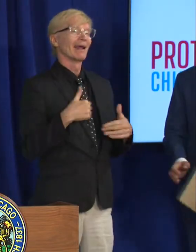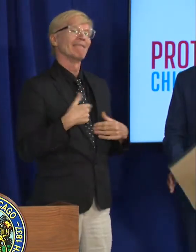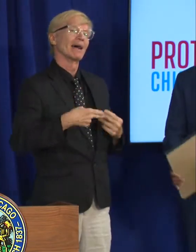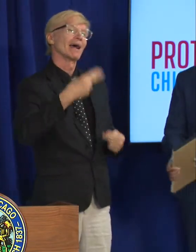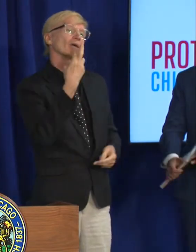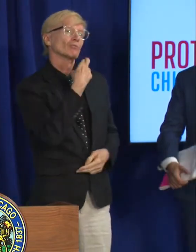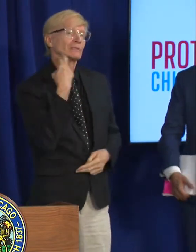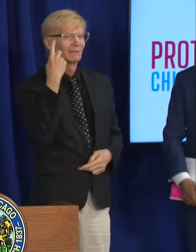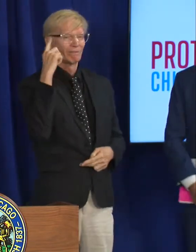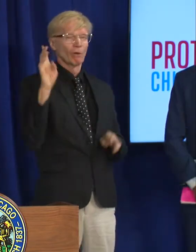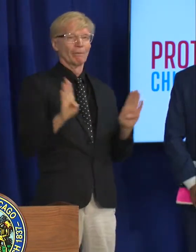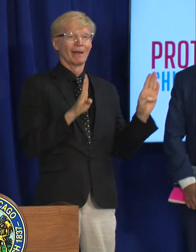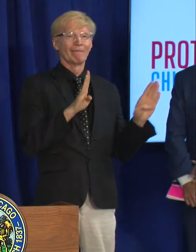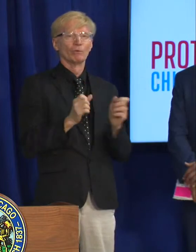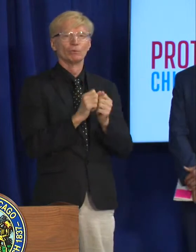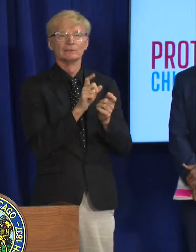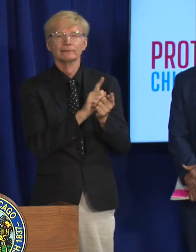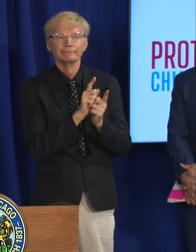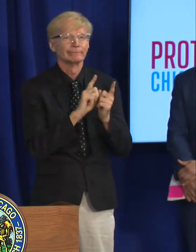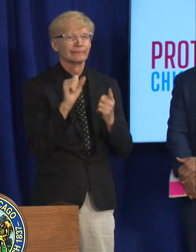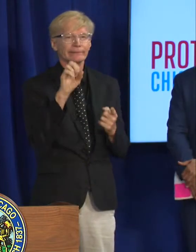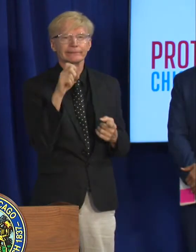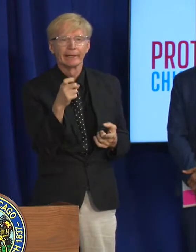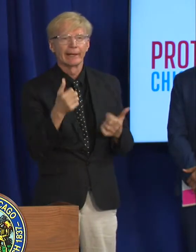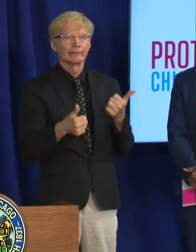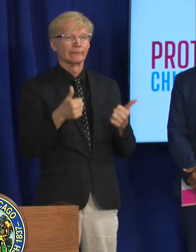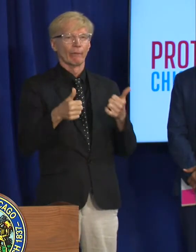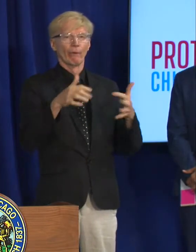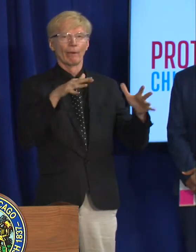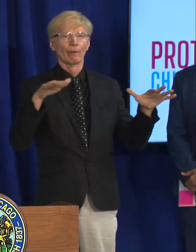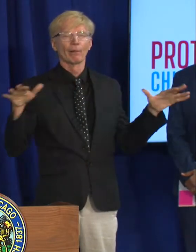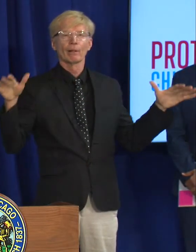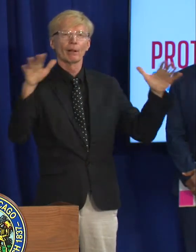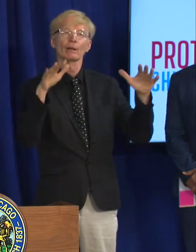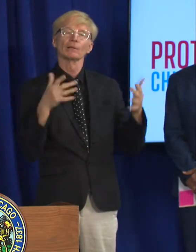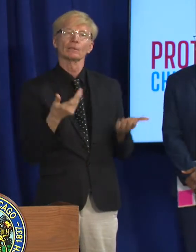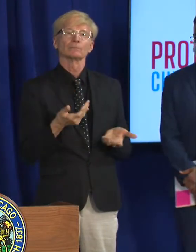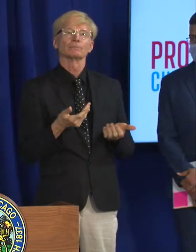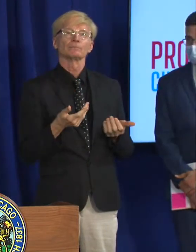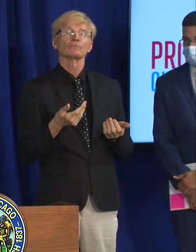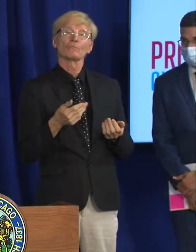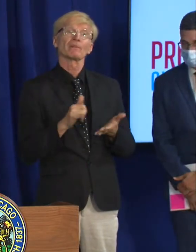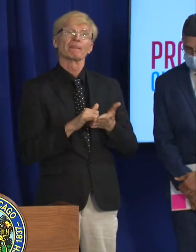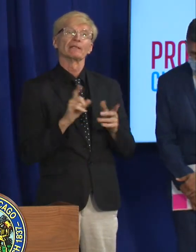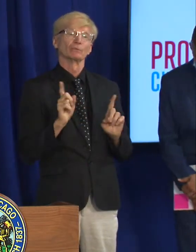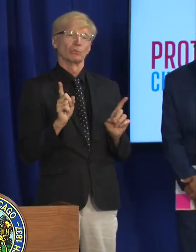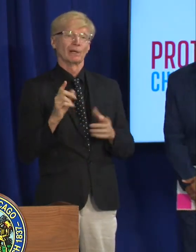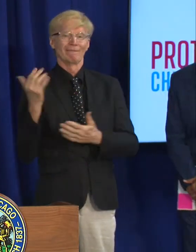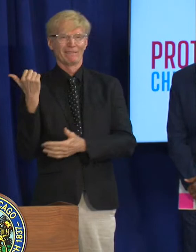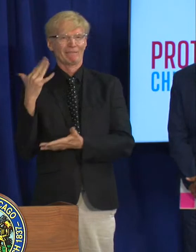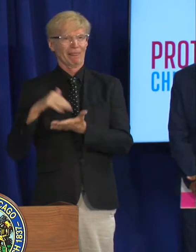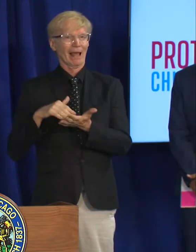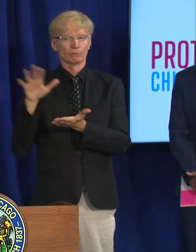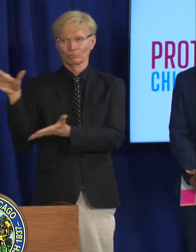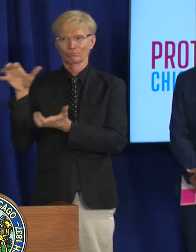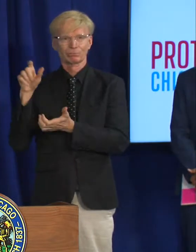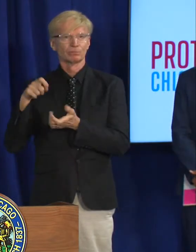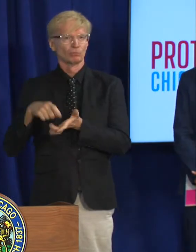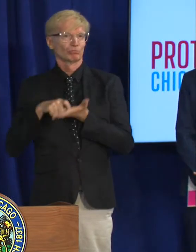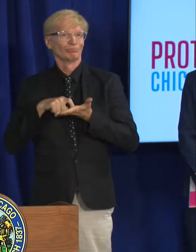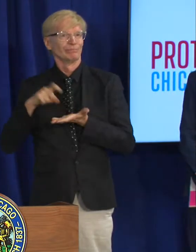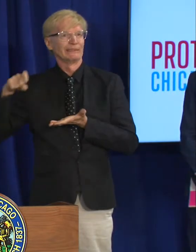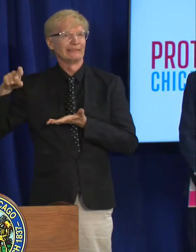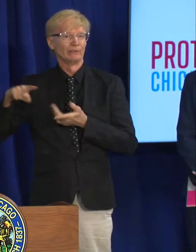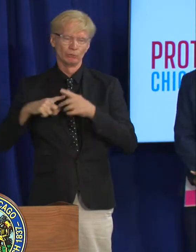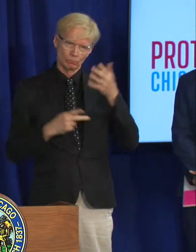could put them at higher risk that is the group where we have made a decision moving forward with this next 15 000 doses to prioritize